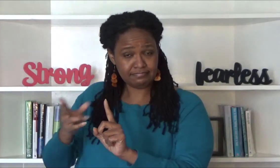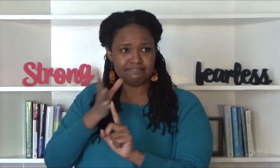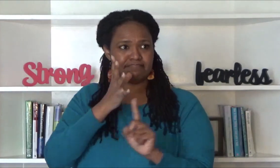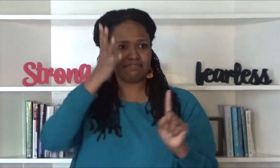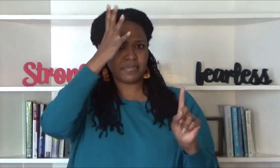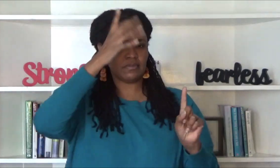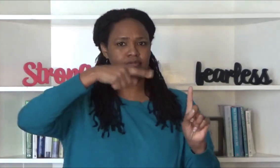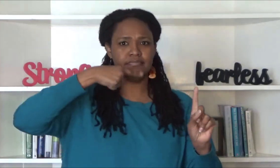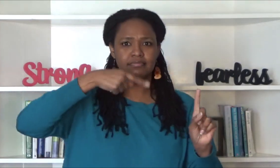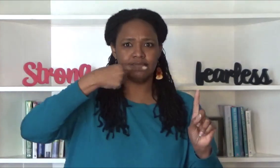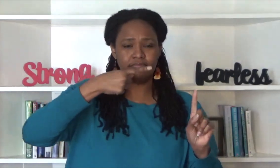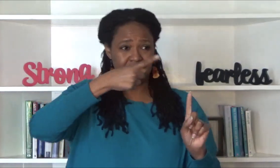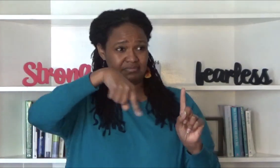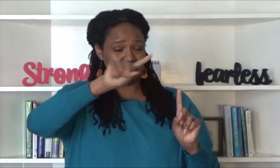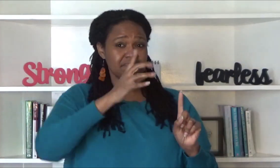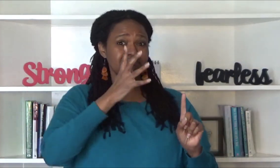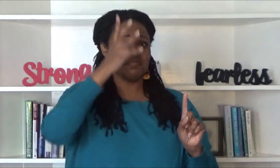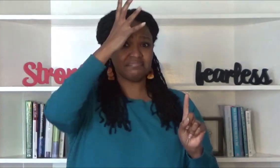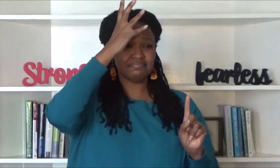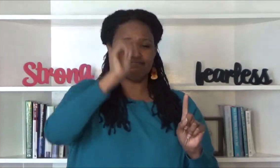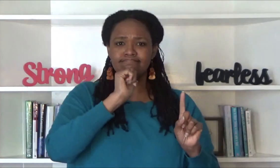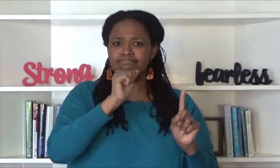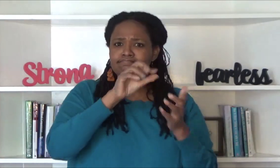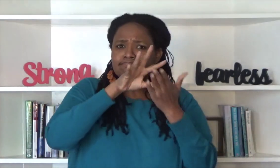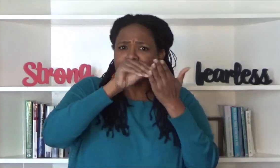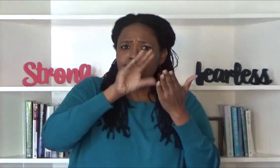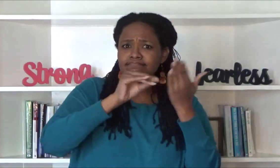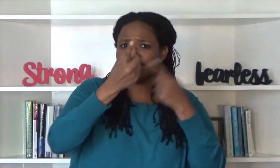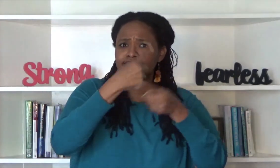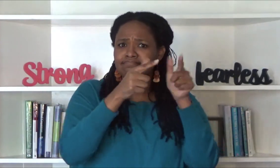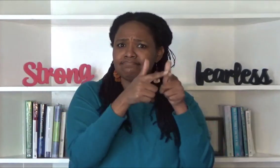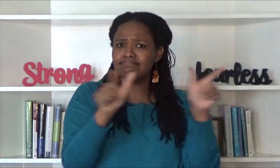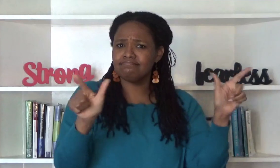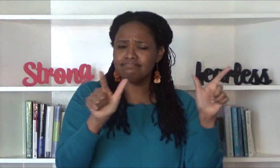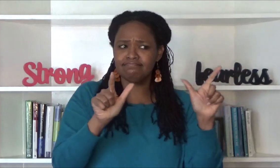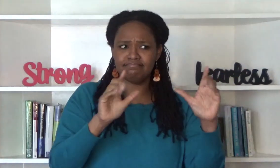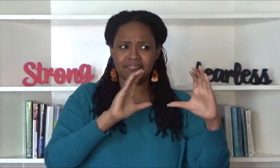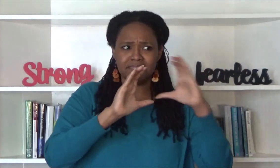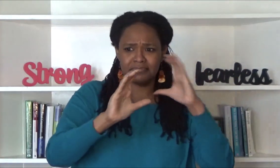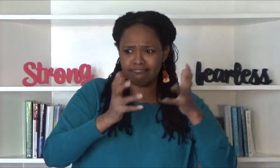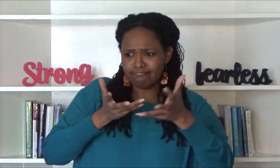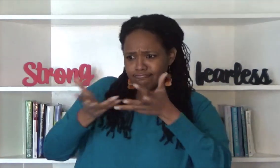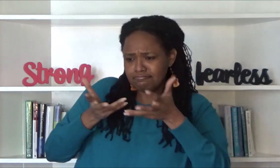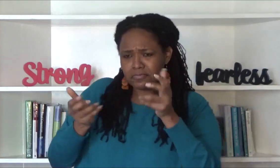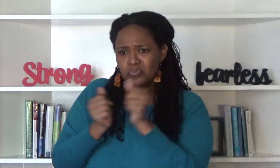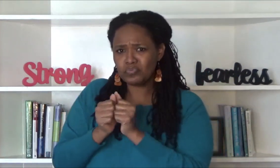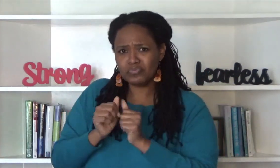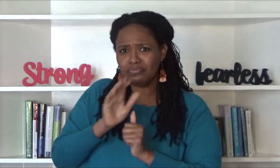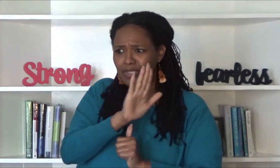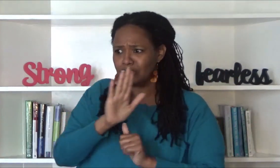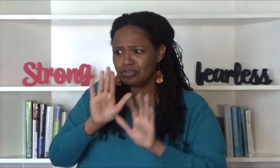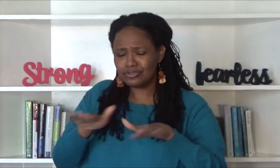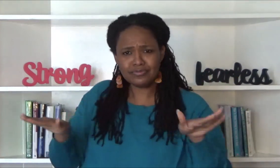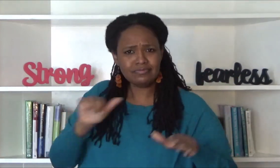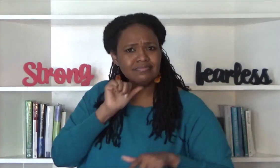and those parents did not learn sign language as a method of communicating with their child